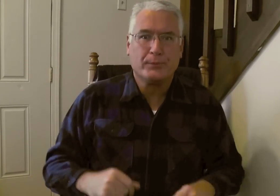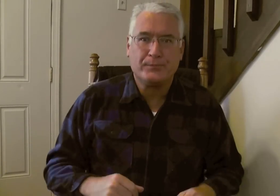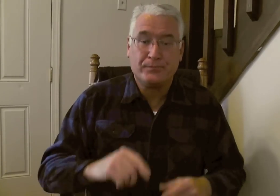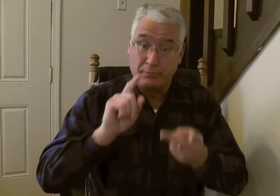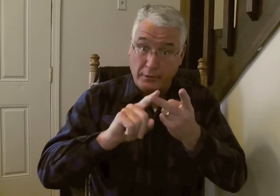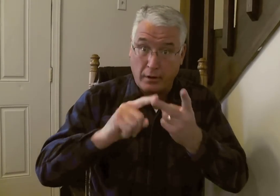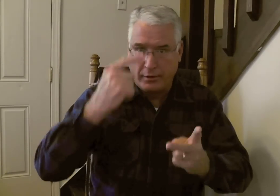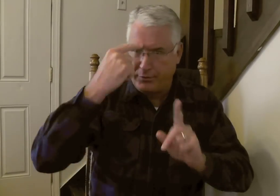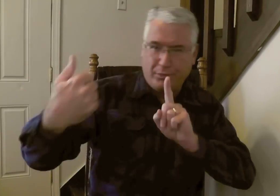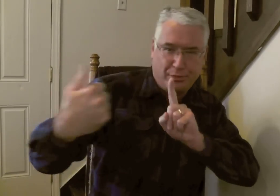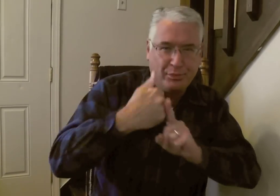proud.